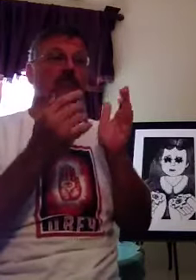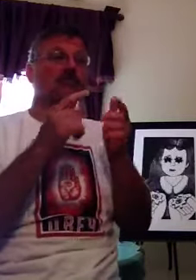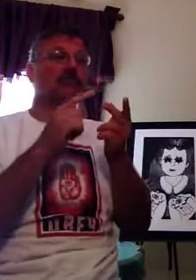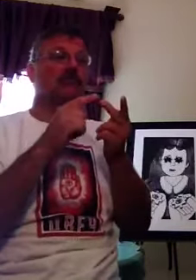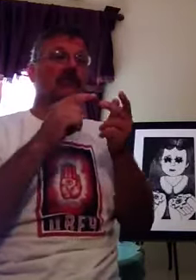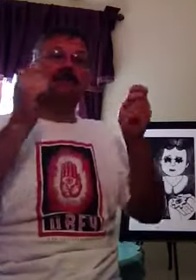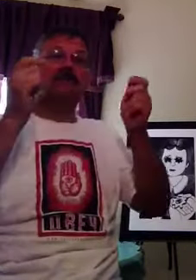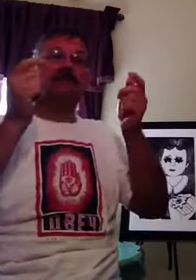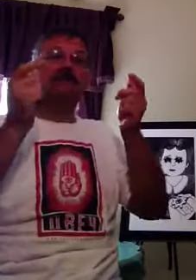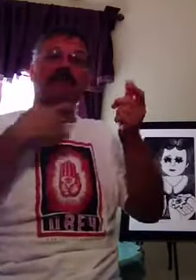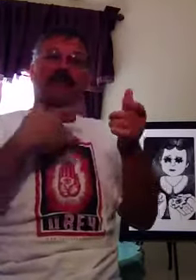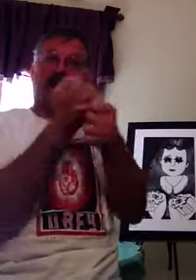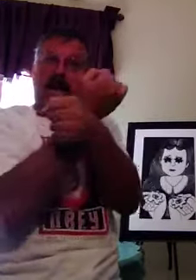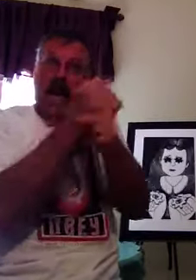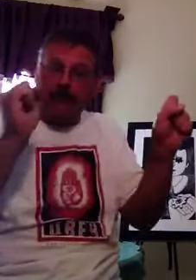I'm just of